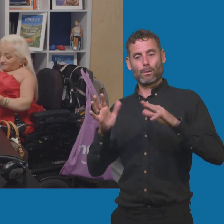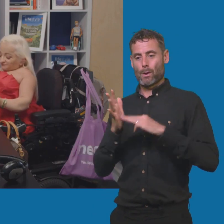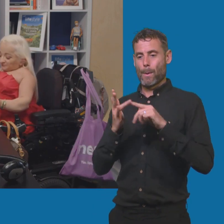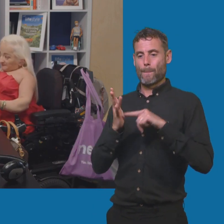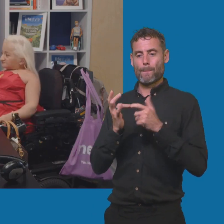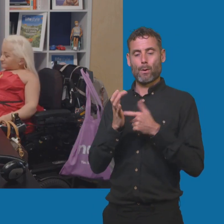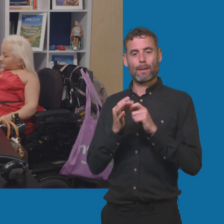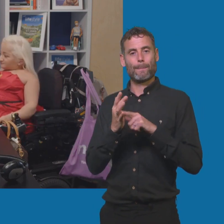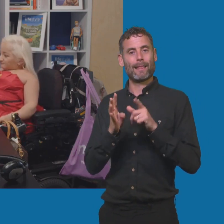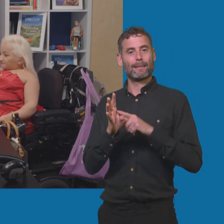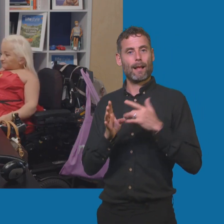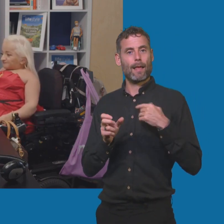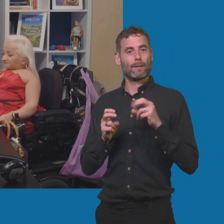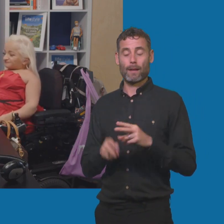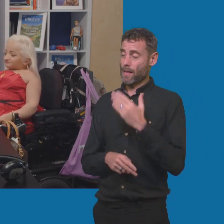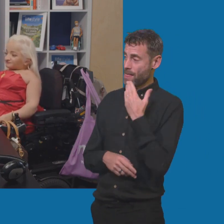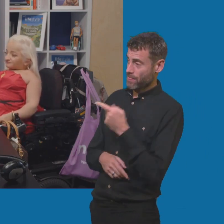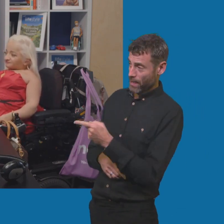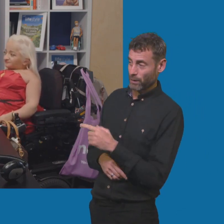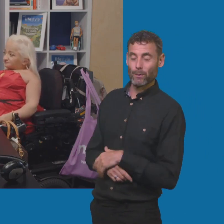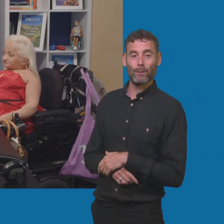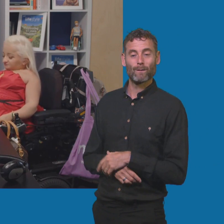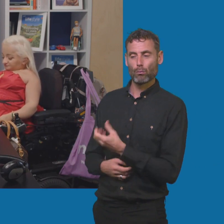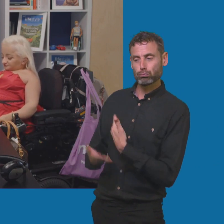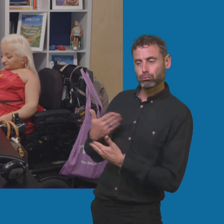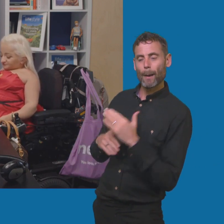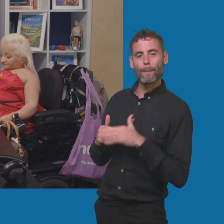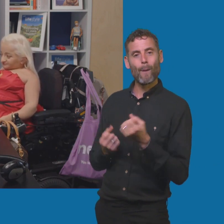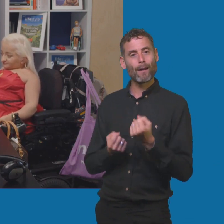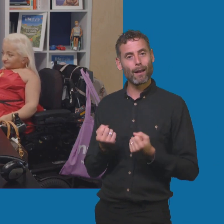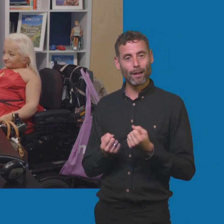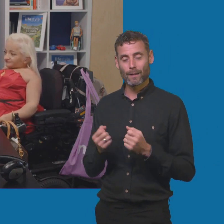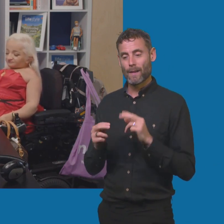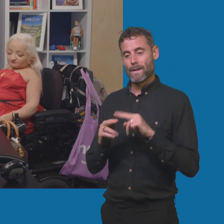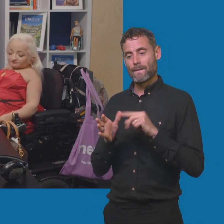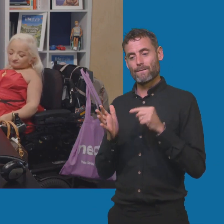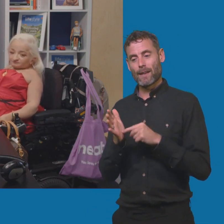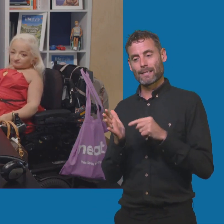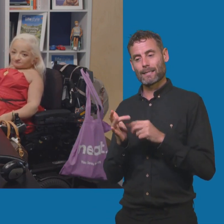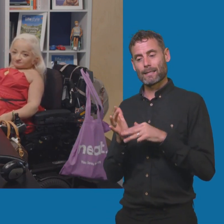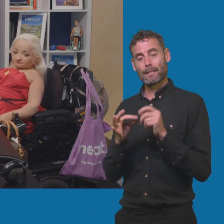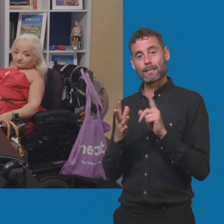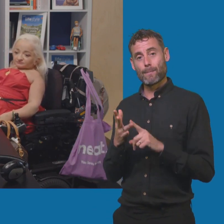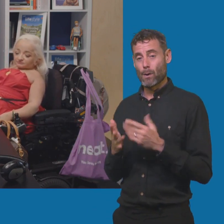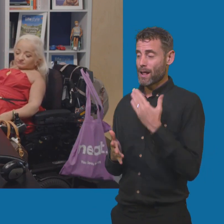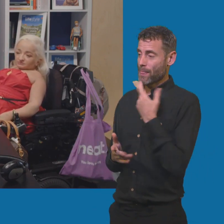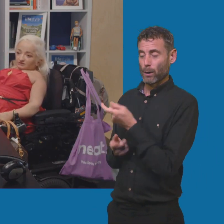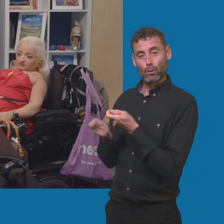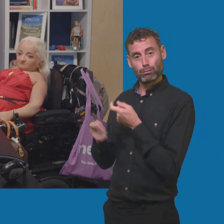Pod. Thanks to Matt Lizzie Moore with his car chat today and our guest Fats Timbo. Thanks to our producer Yelaine Goffin at Rethink Audio